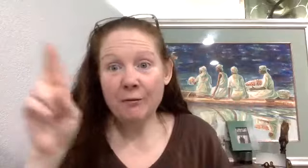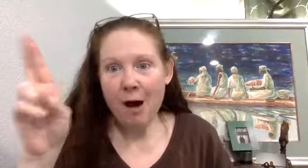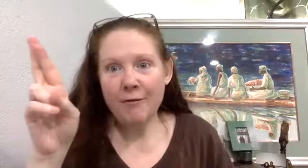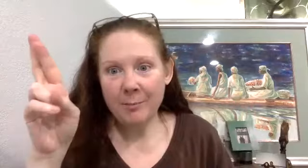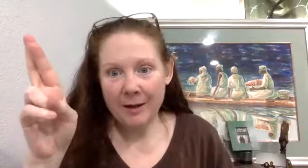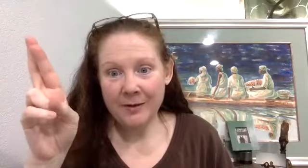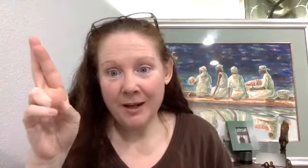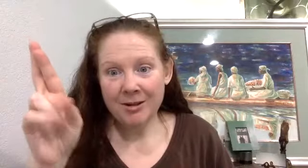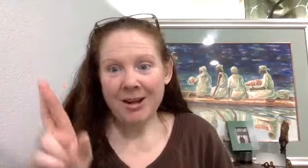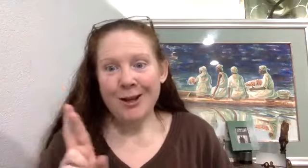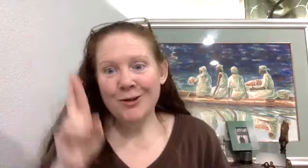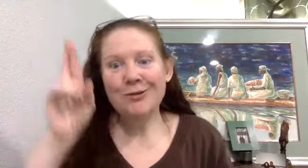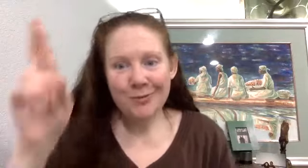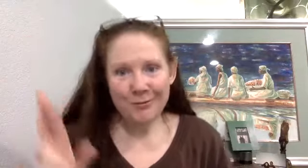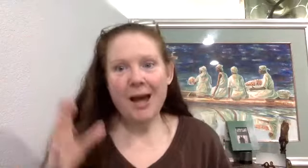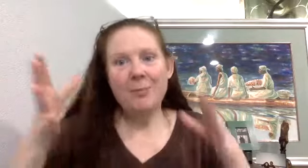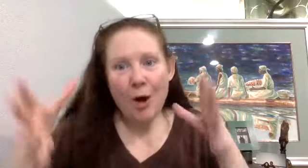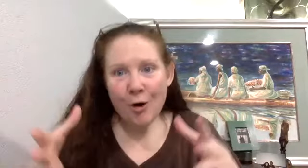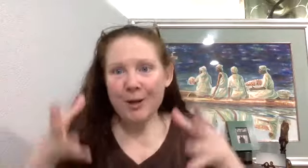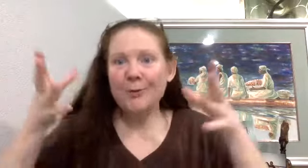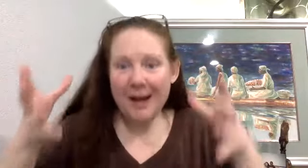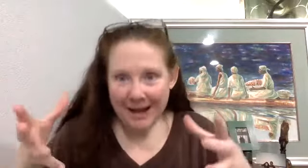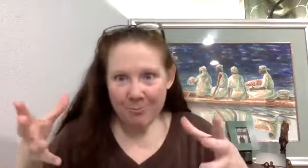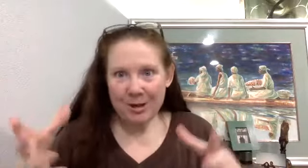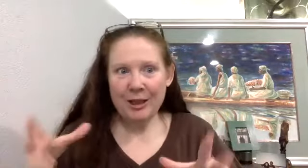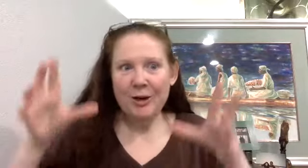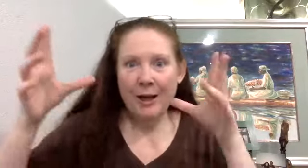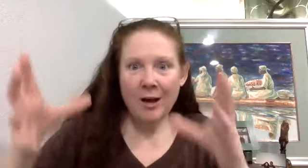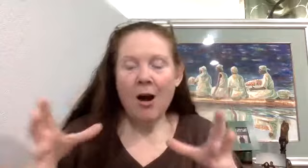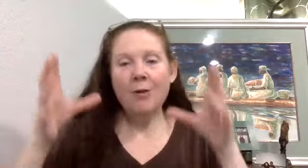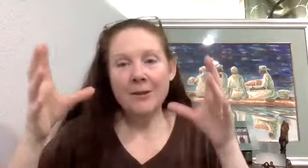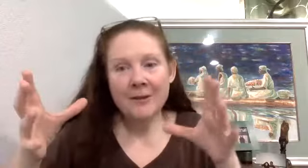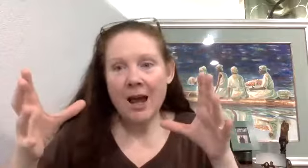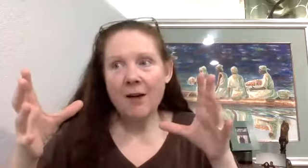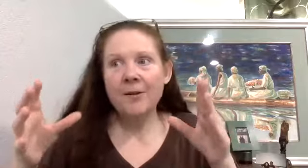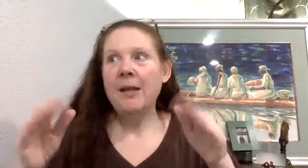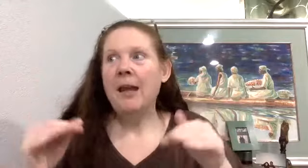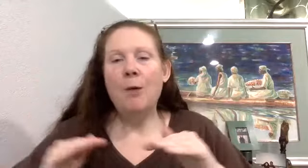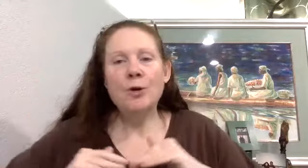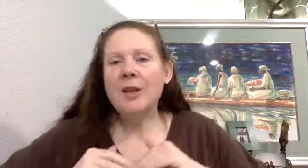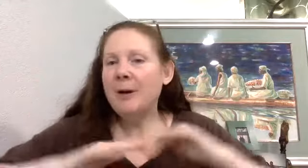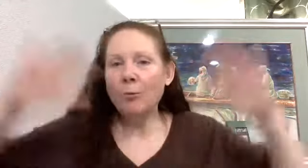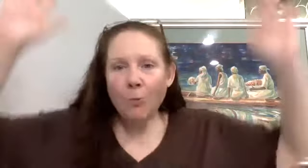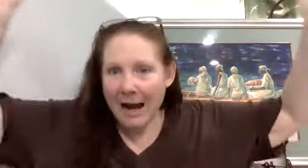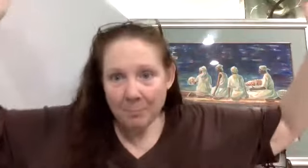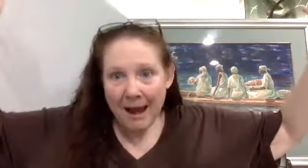evolving mindset is you've got to be homeodynamically going all this stuff and we're skipping right past